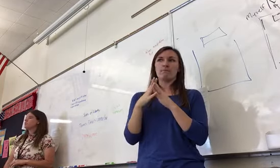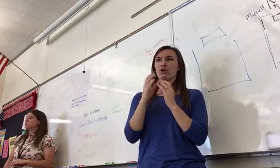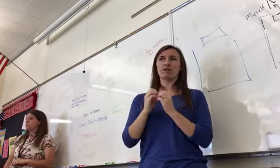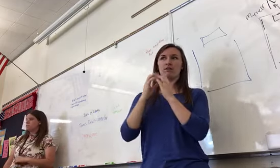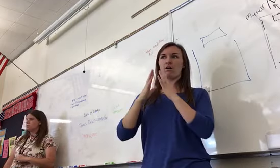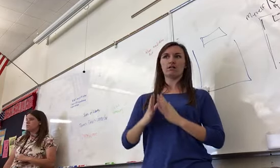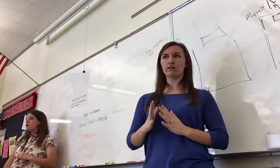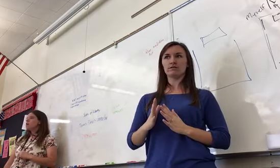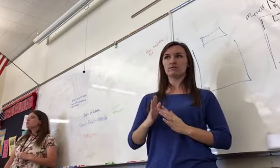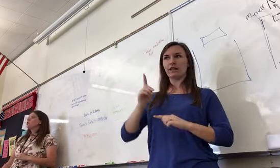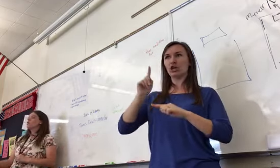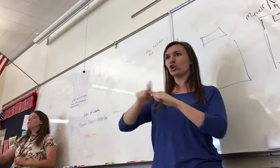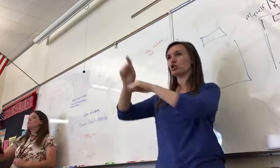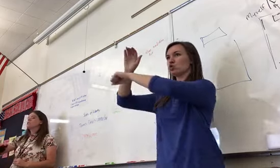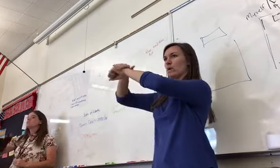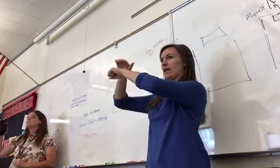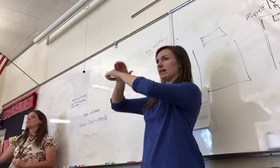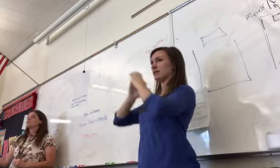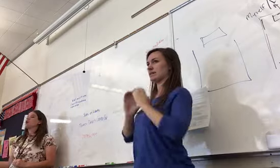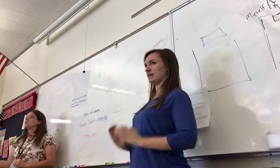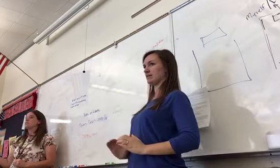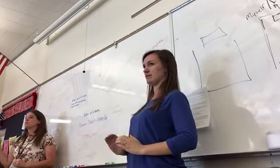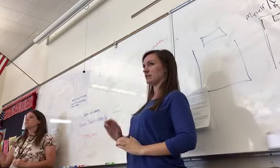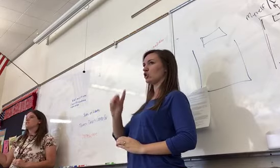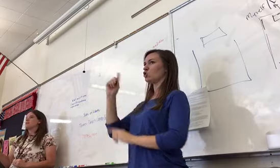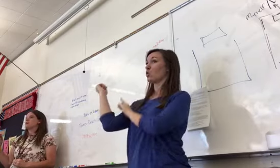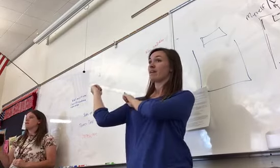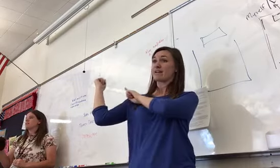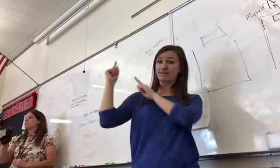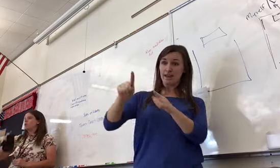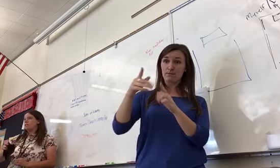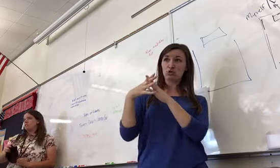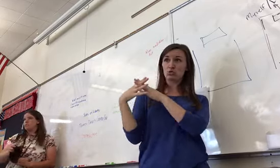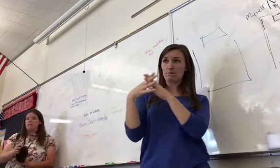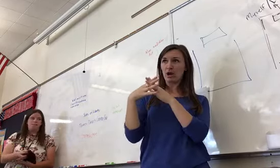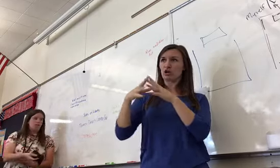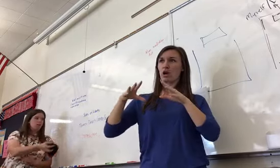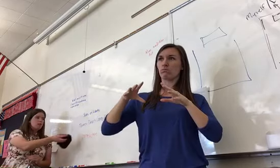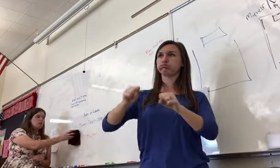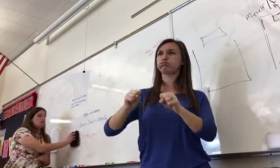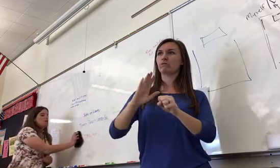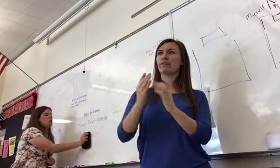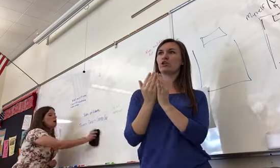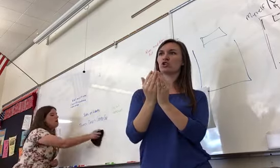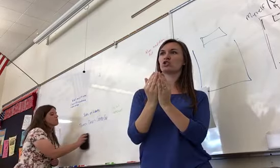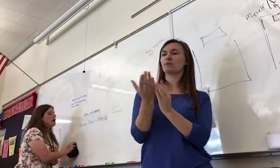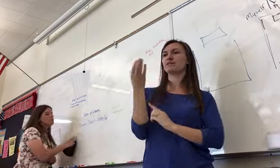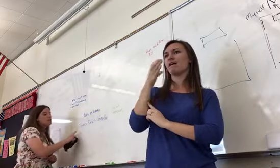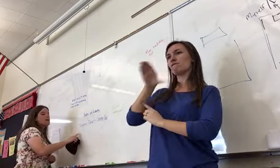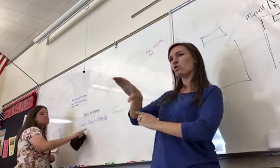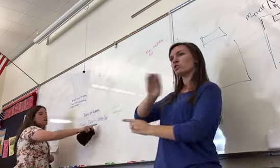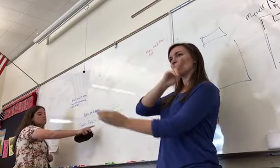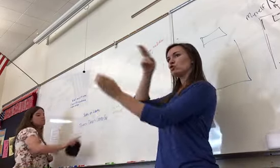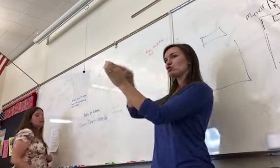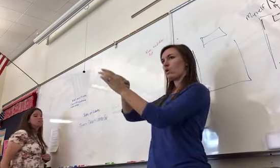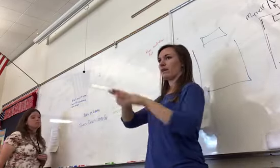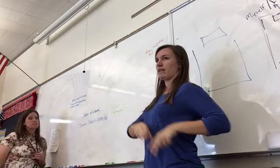English citizens. So only citizens of their colonies could they take and make them go into the Navy. Thomas Paine's Common Sense,